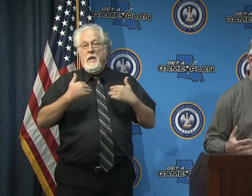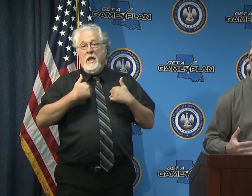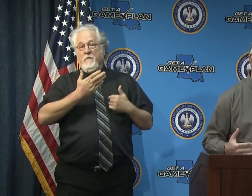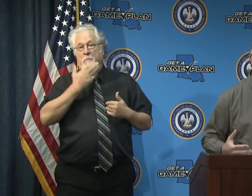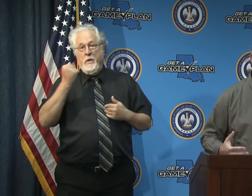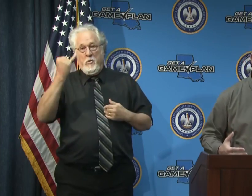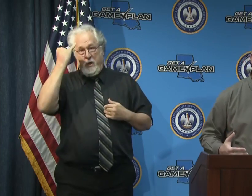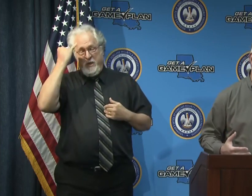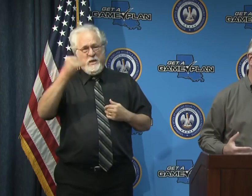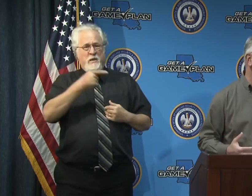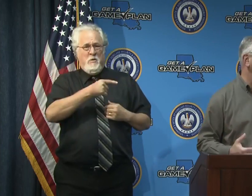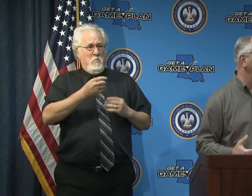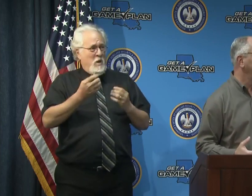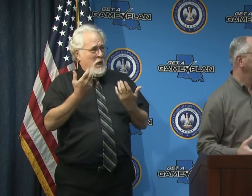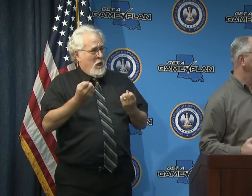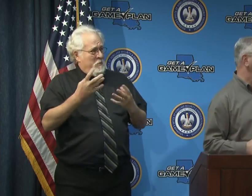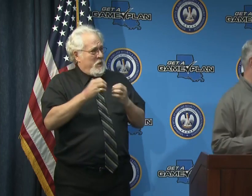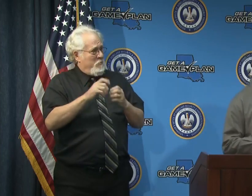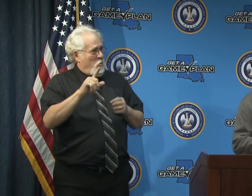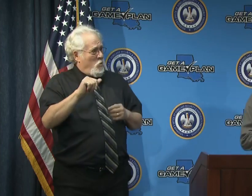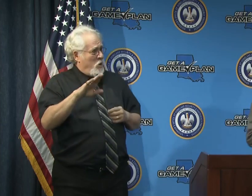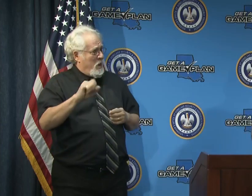labs we expect to come online over time